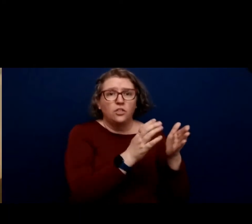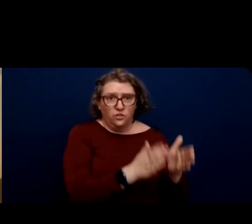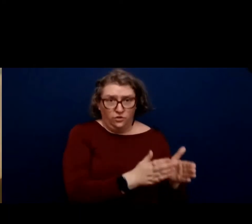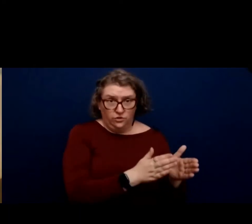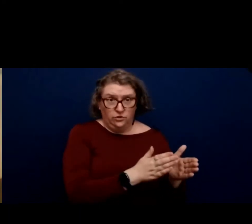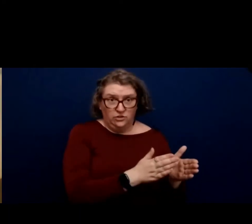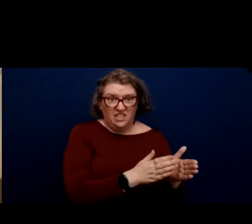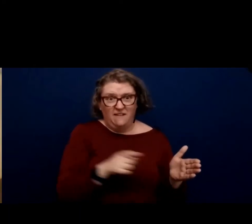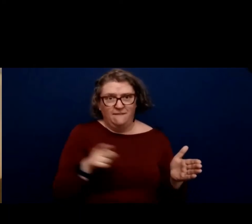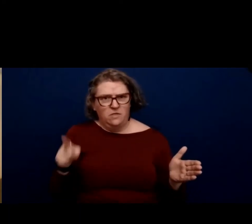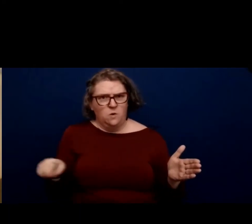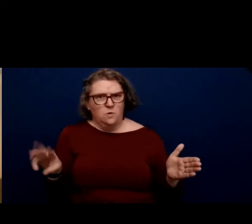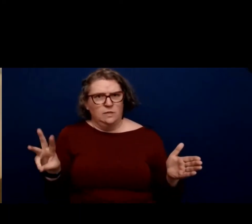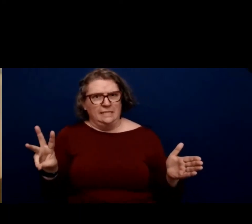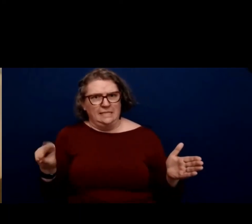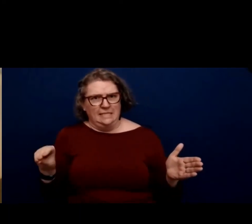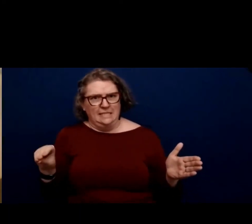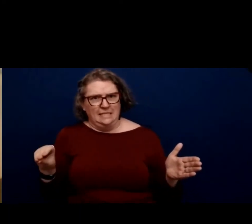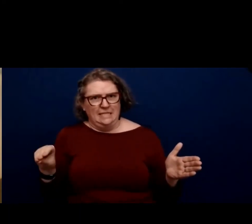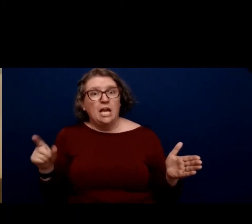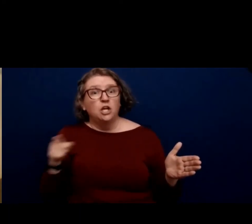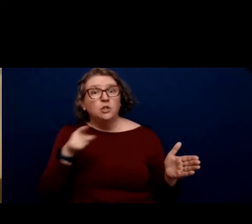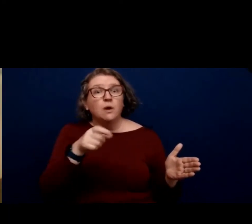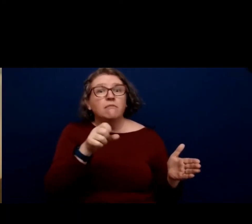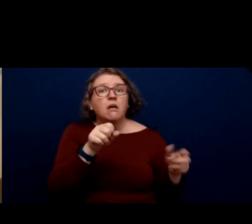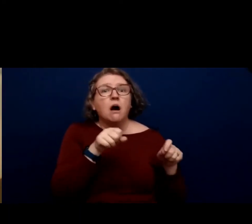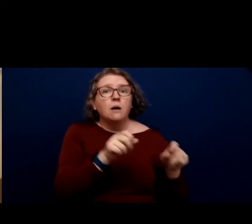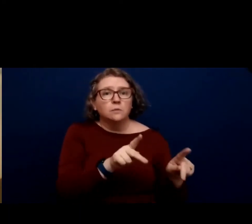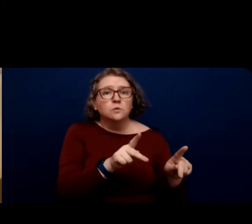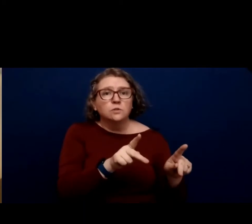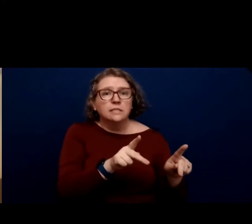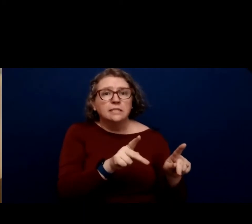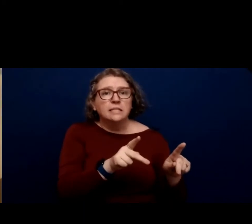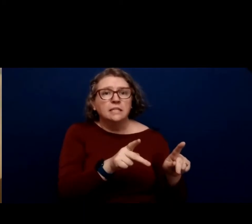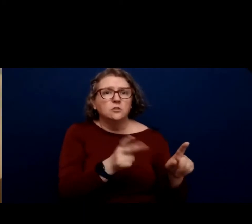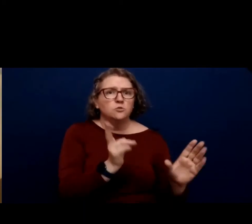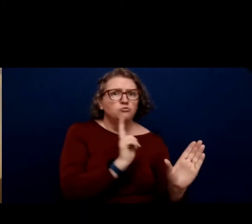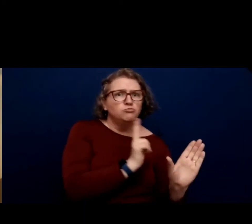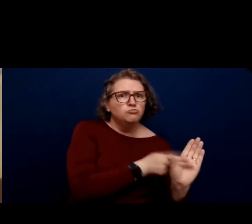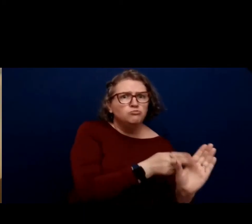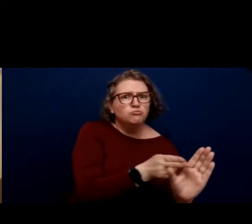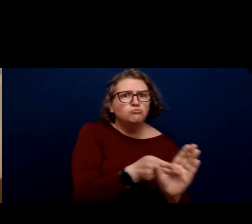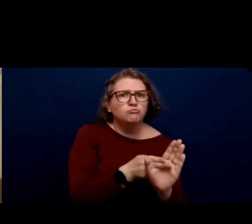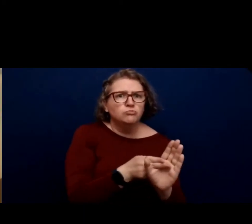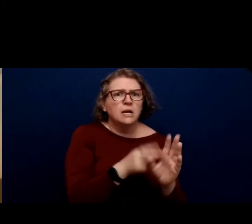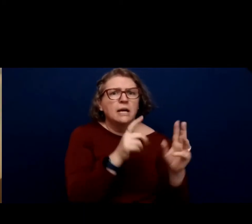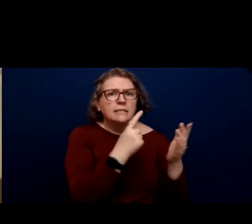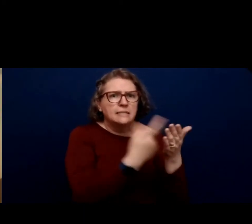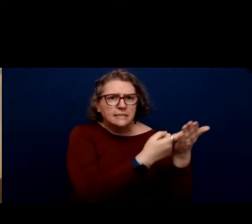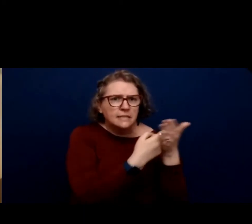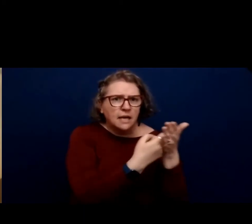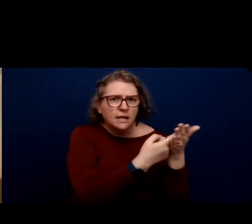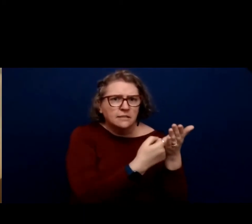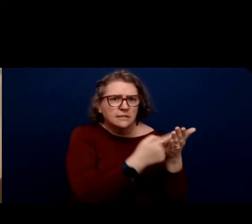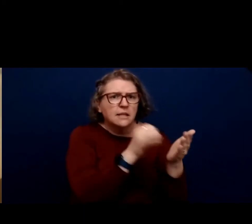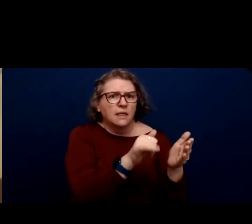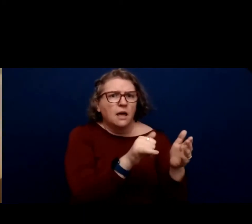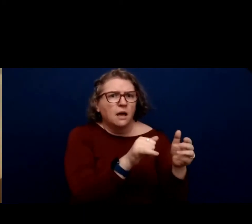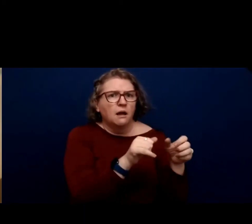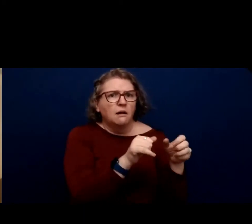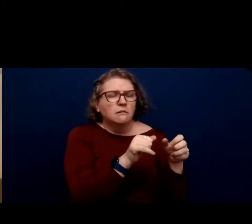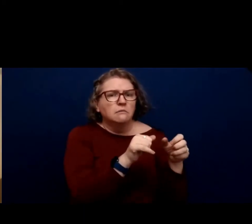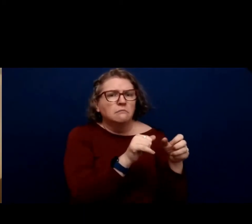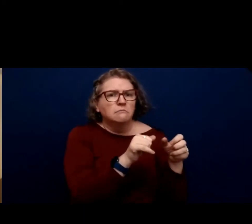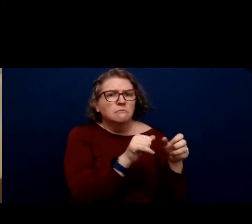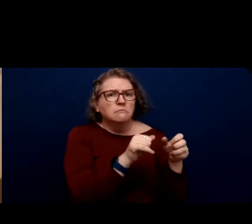with an opportunity to join those authors around a discussion of those issues. The other handbook in process is